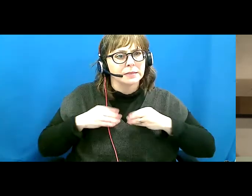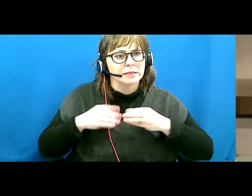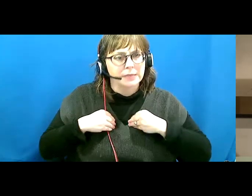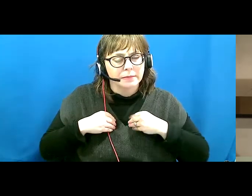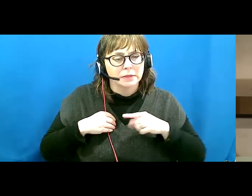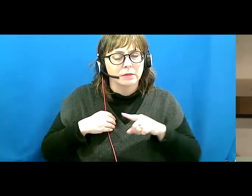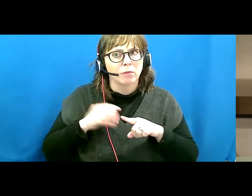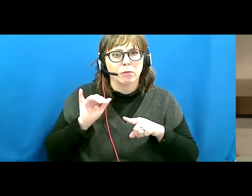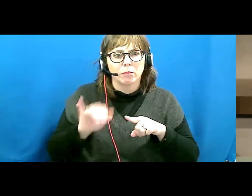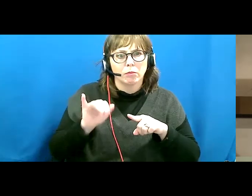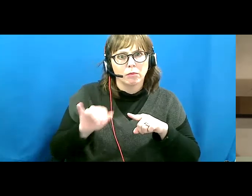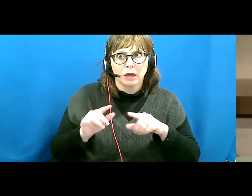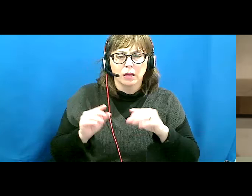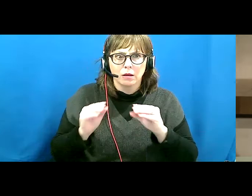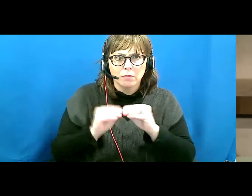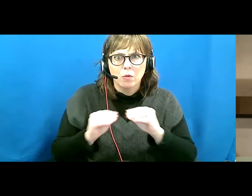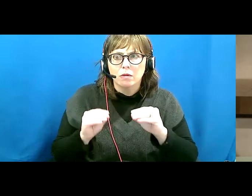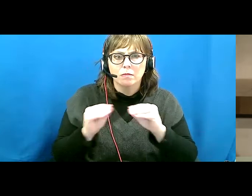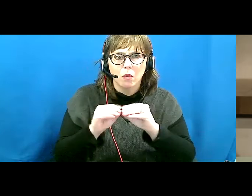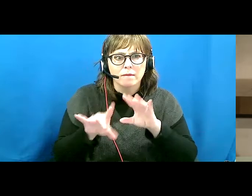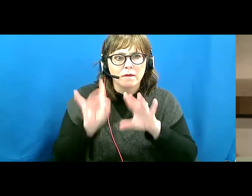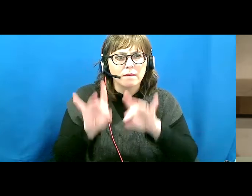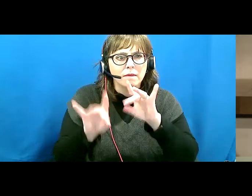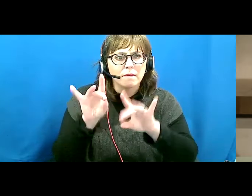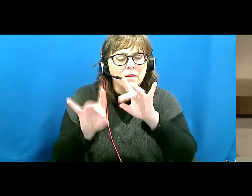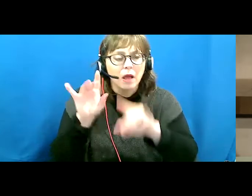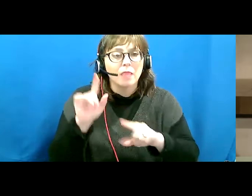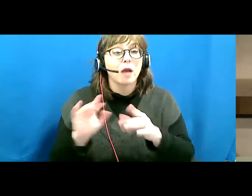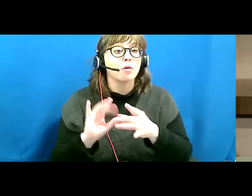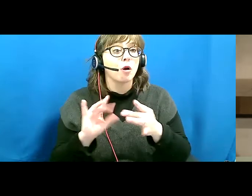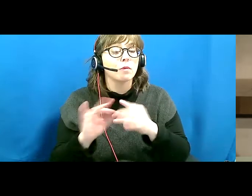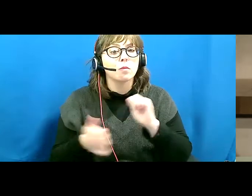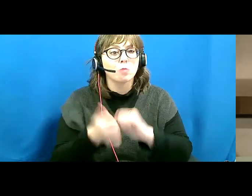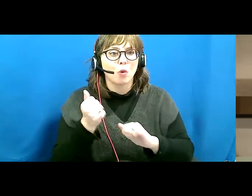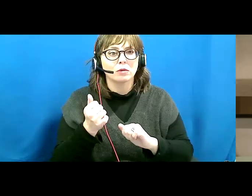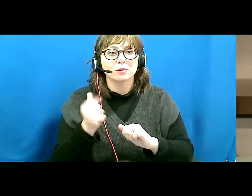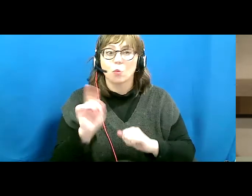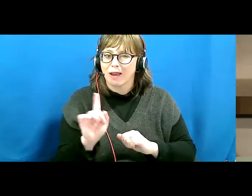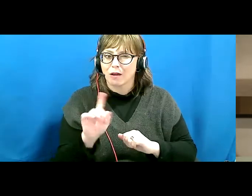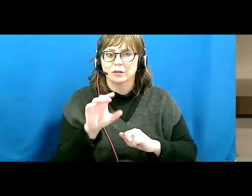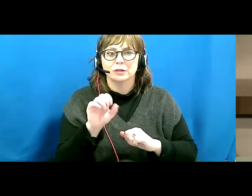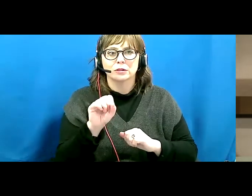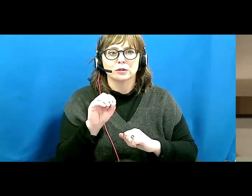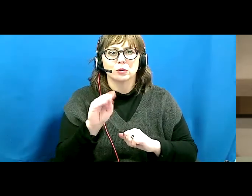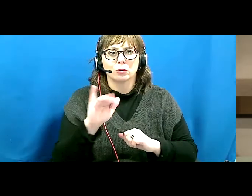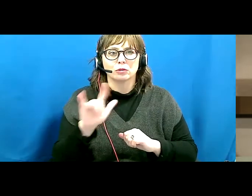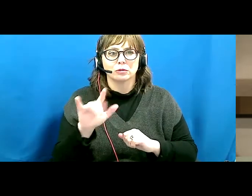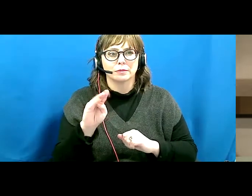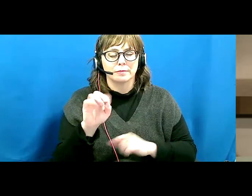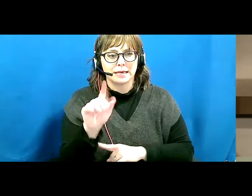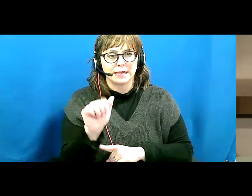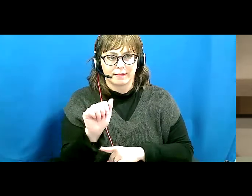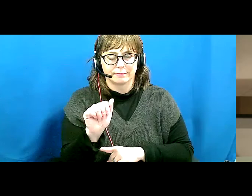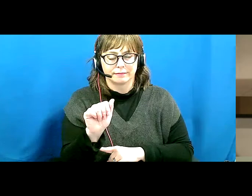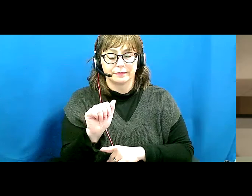remarks begin to multiply in quantity. These types of comments are most found on social media platforms. The